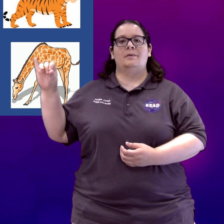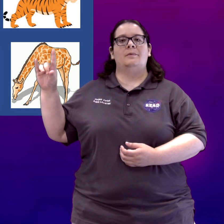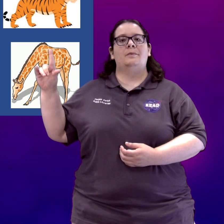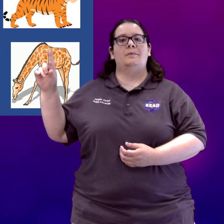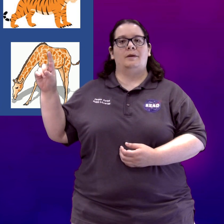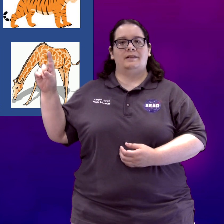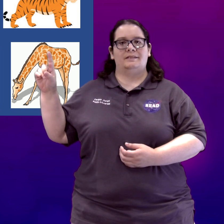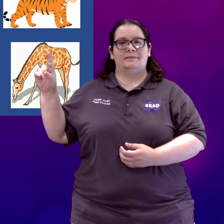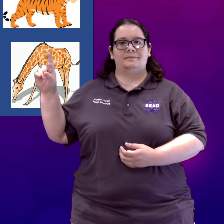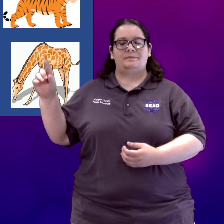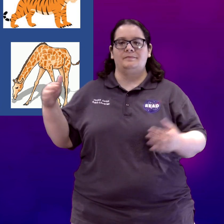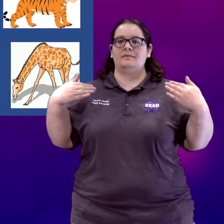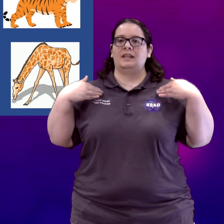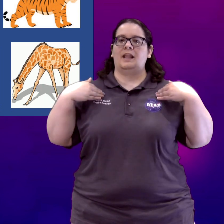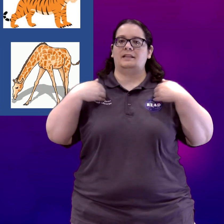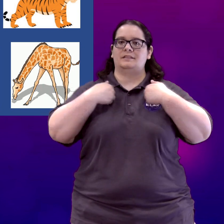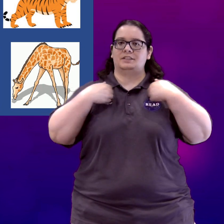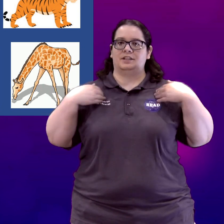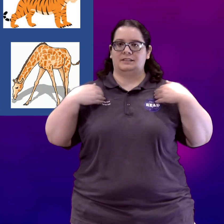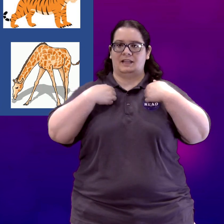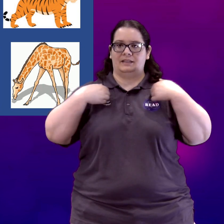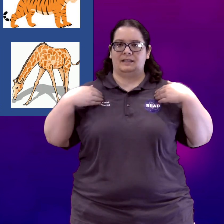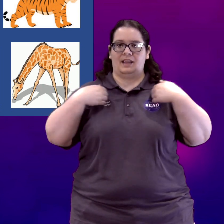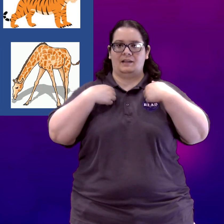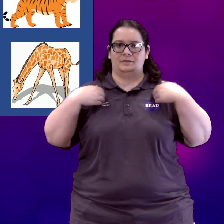Wild. And then just our sign animals.